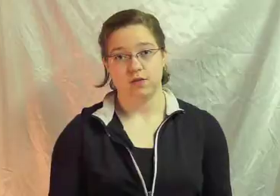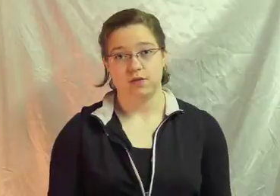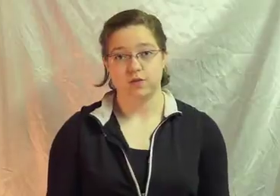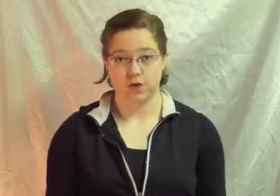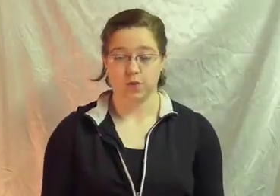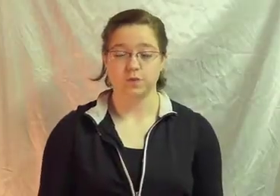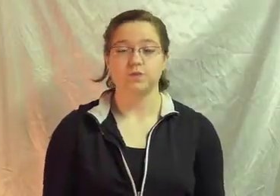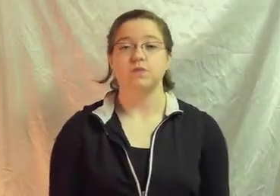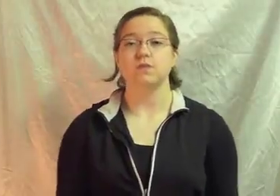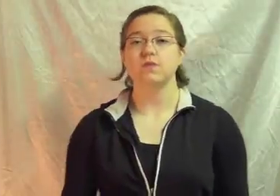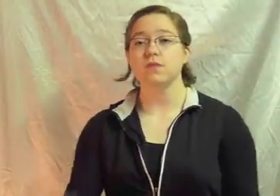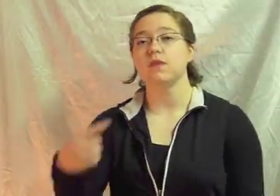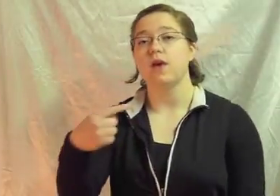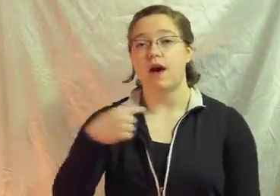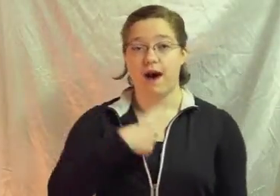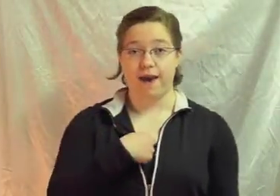So I